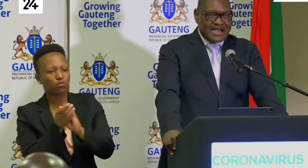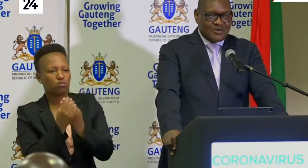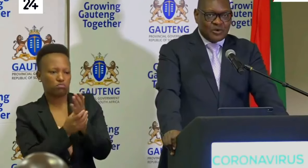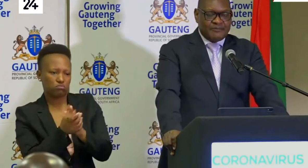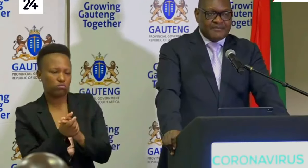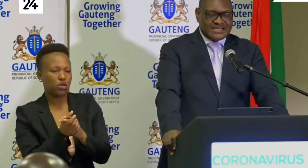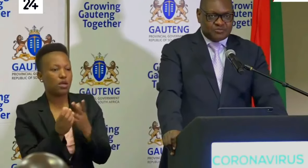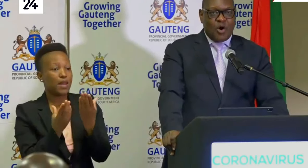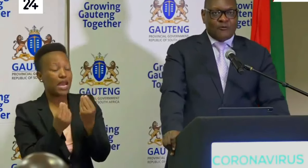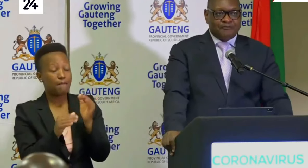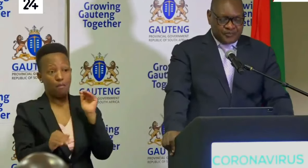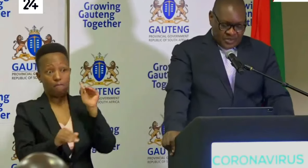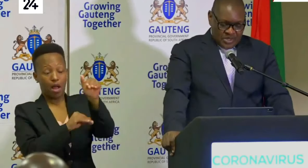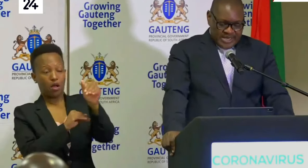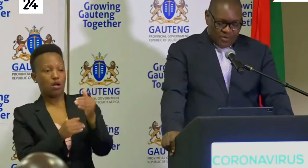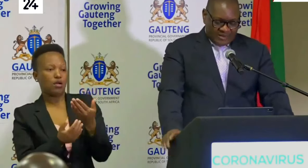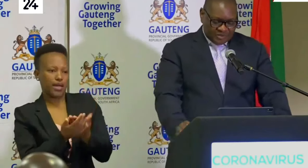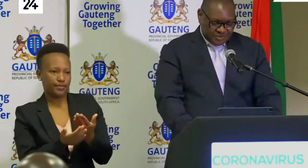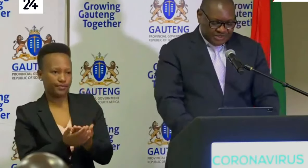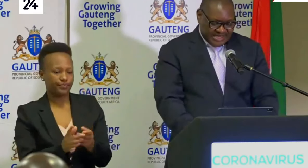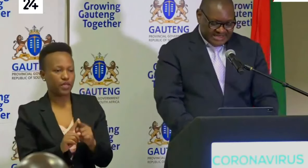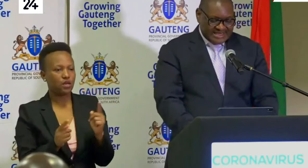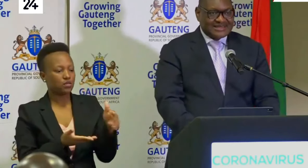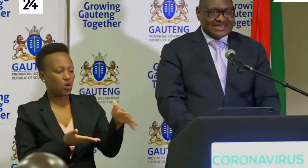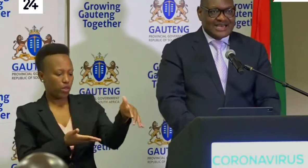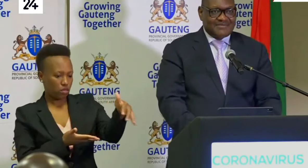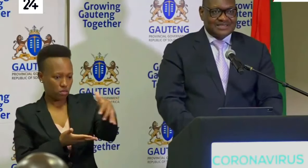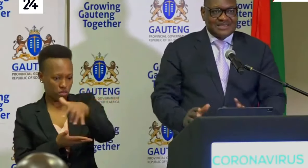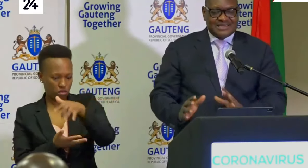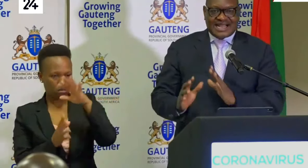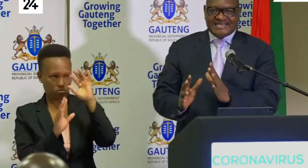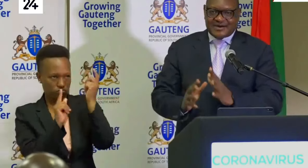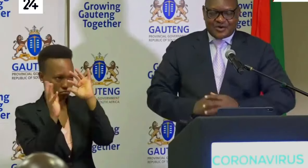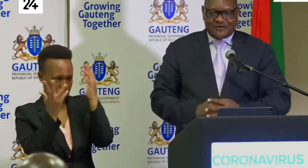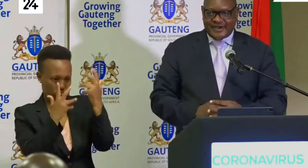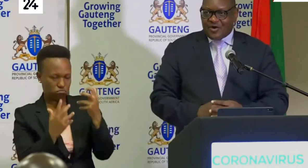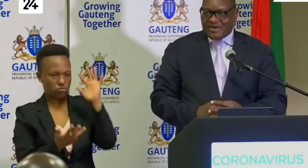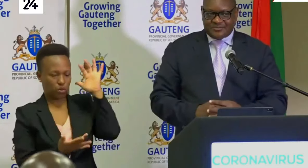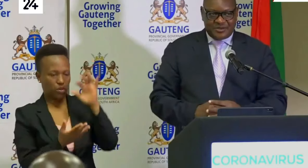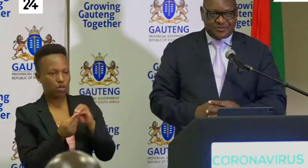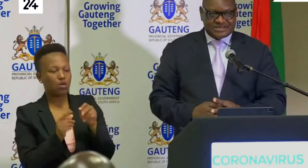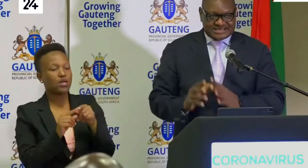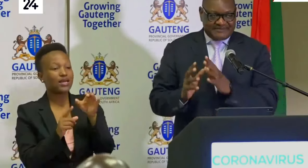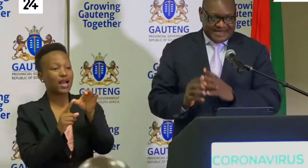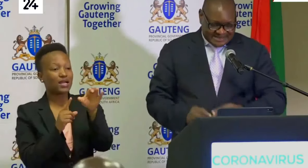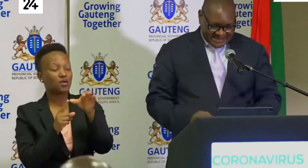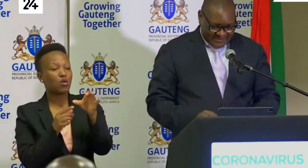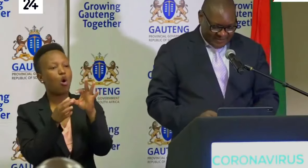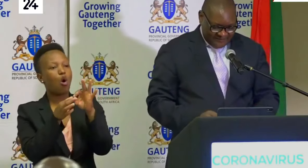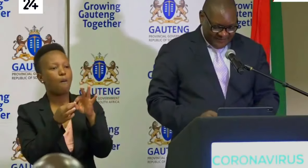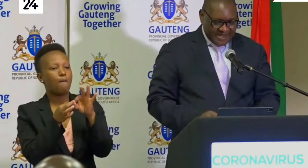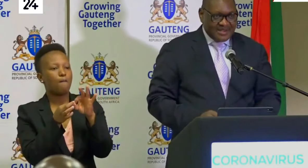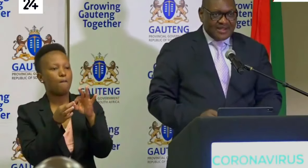the number will be much more, and we are consolidating that number. The category of the homeless people is a separate